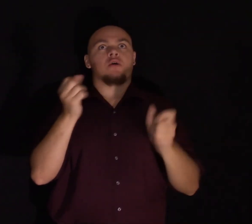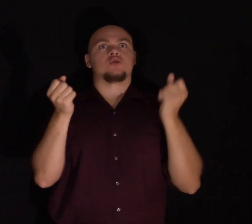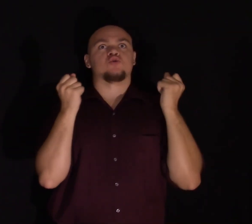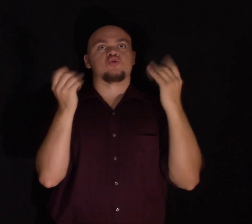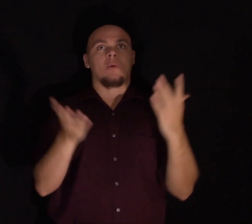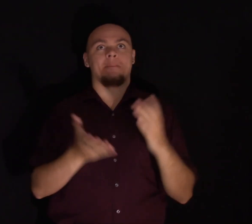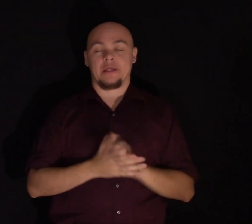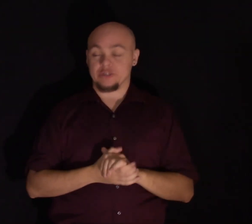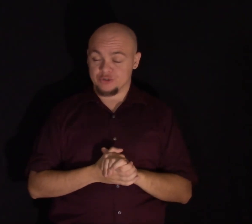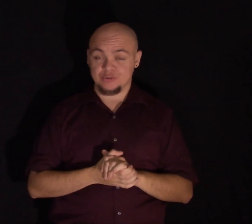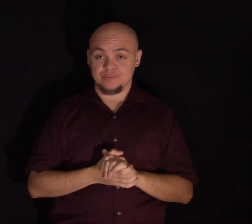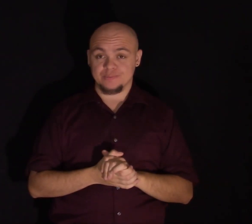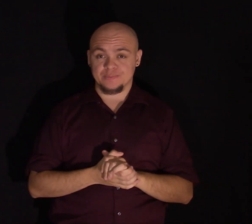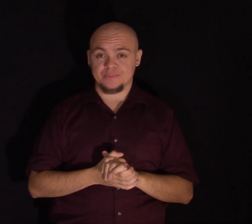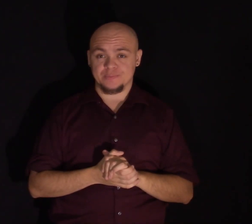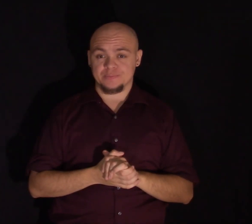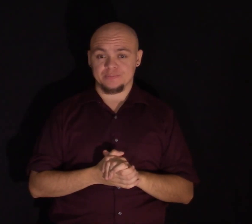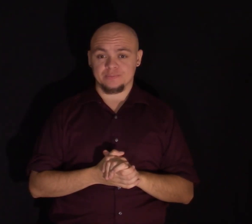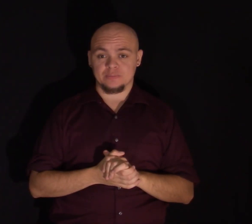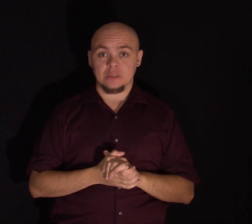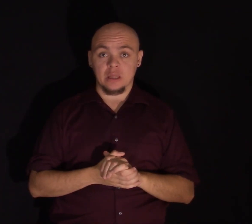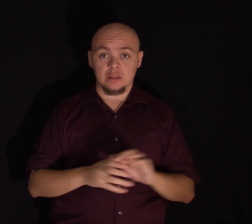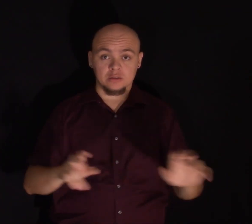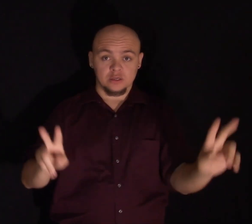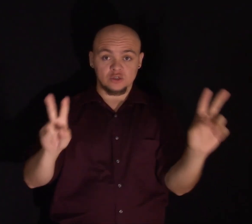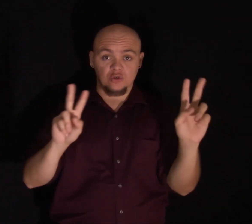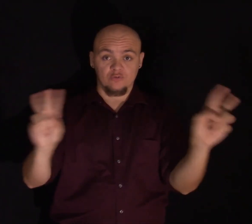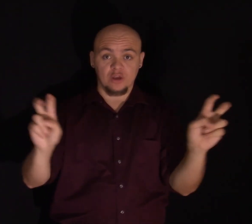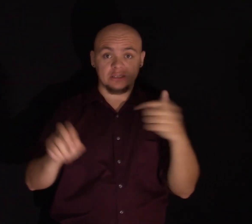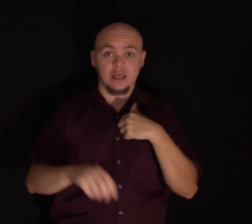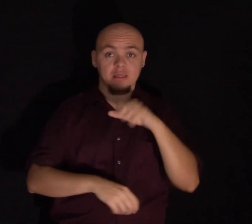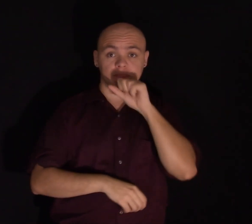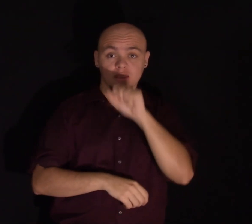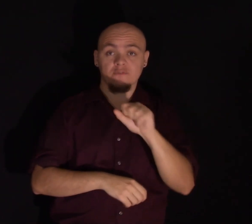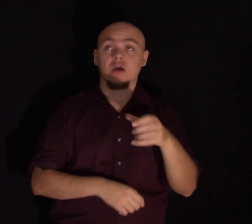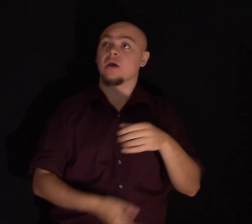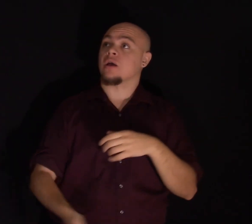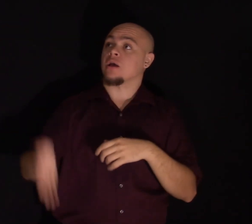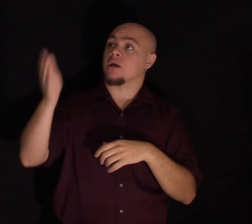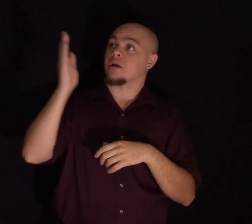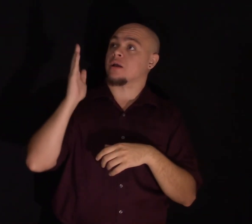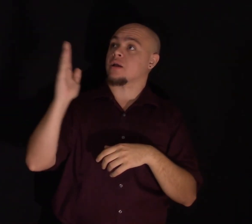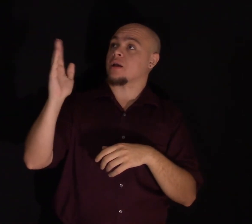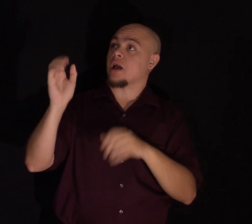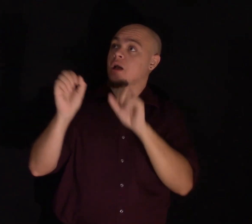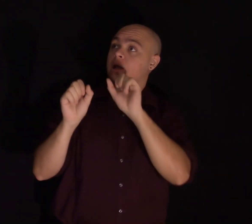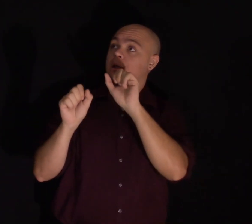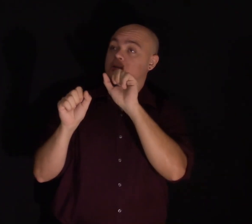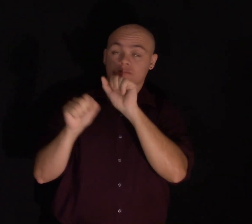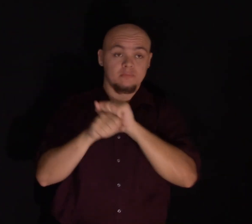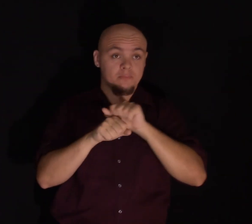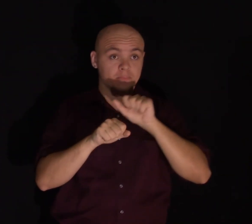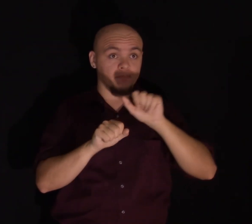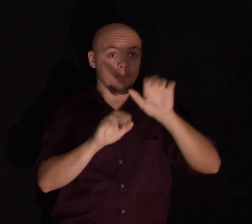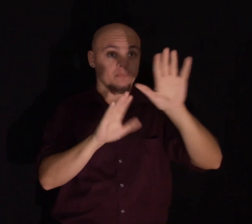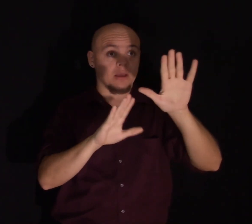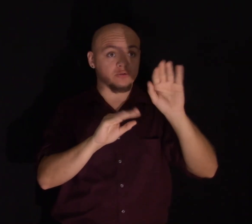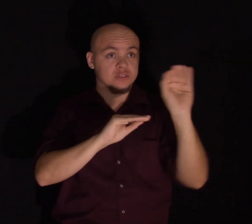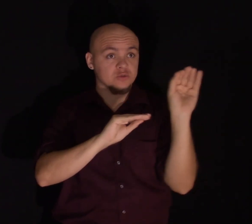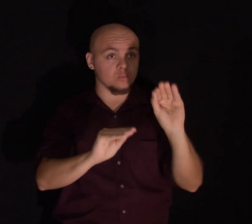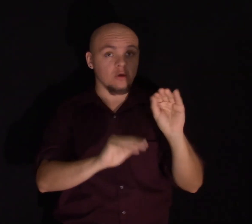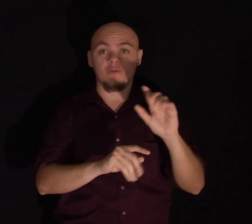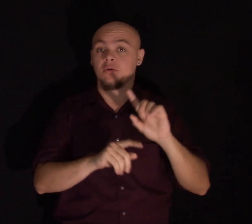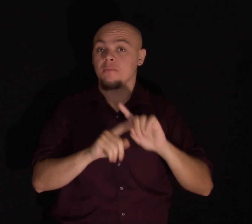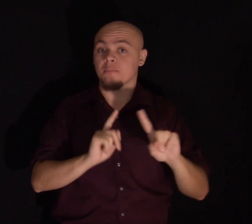There's a lovely phrase I heard, which is, God moves mountains, but he expects us to have a shovel in our